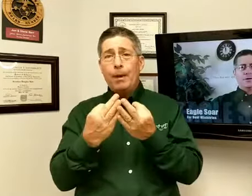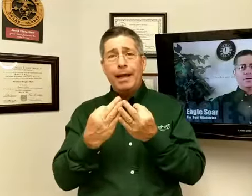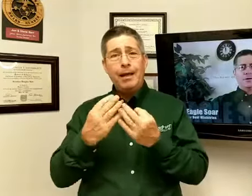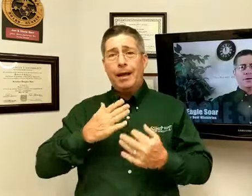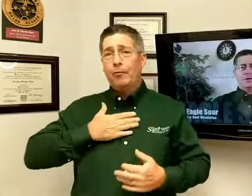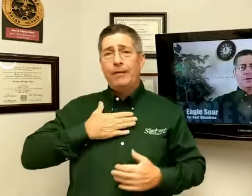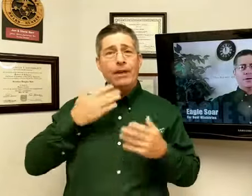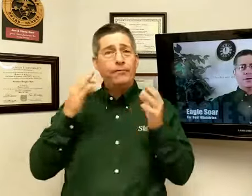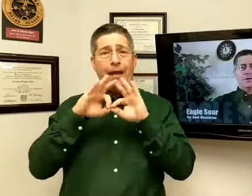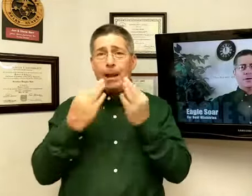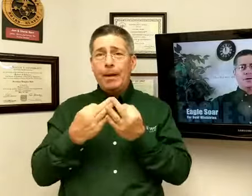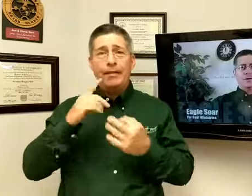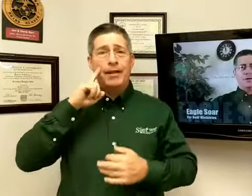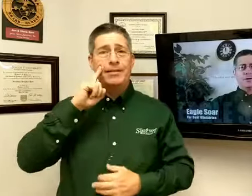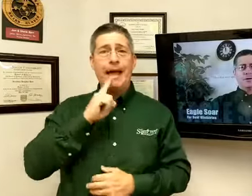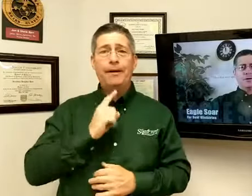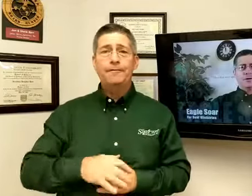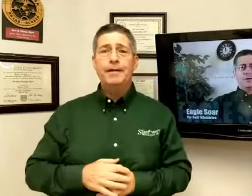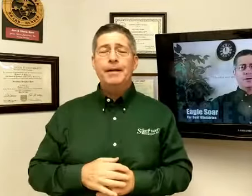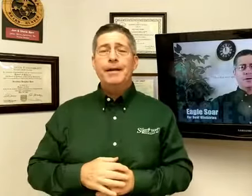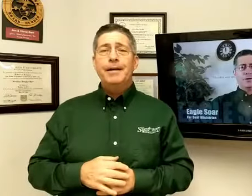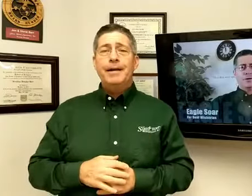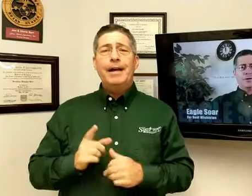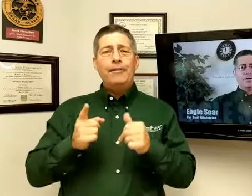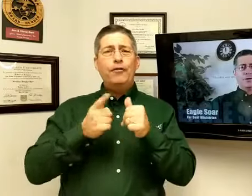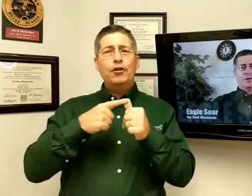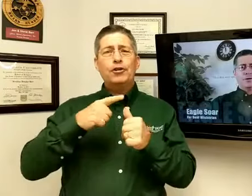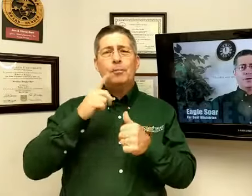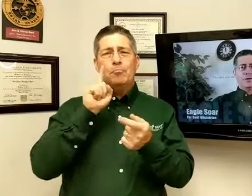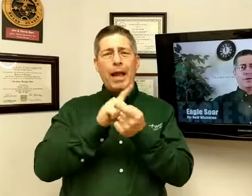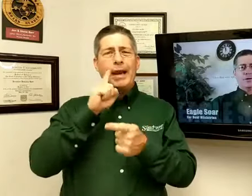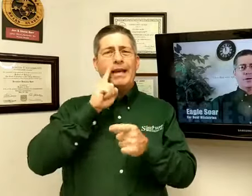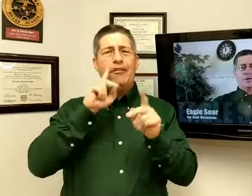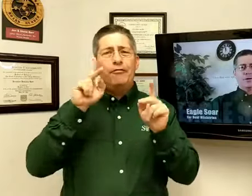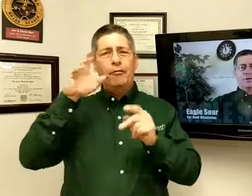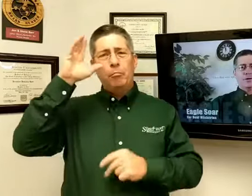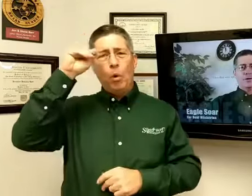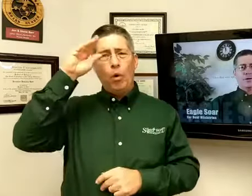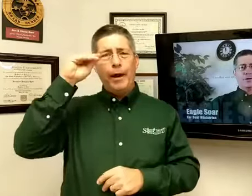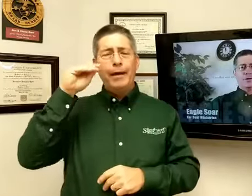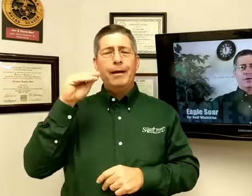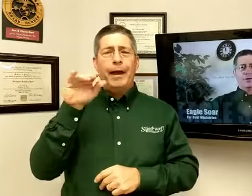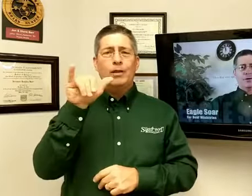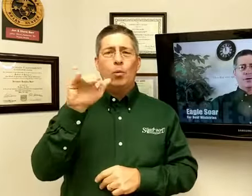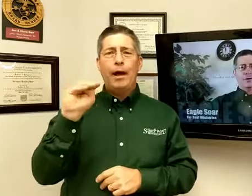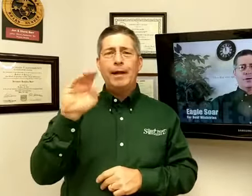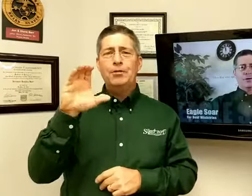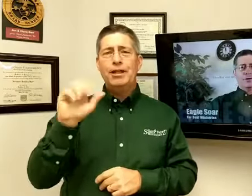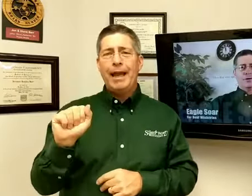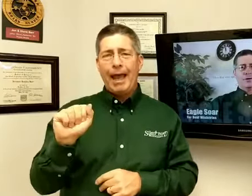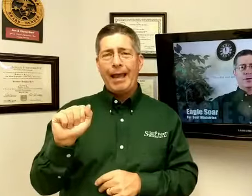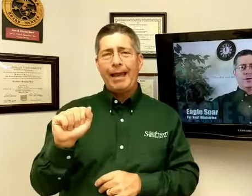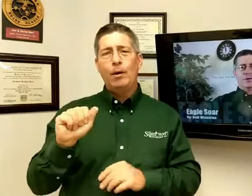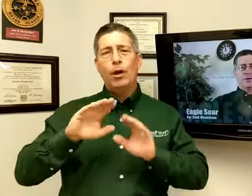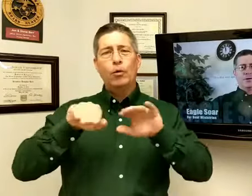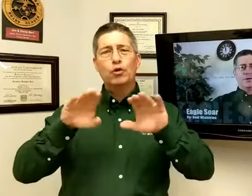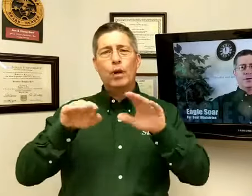I don't have any family that's deaf. And I first met a deaf boy at the YMCA, and we were swimming